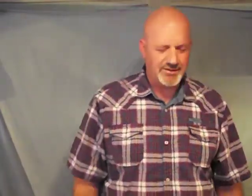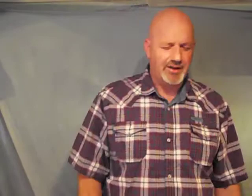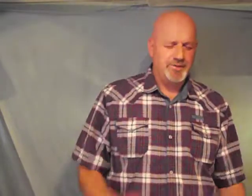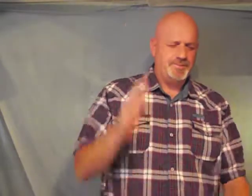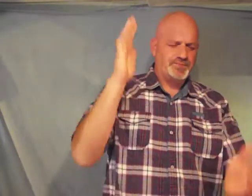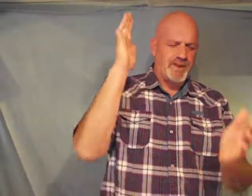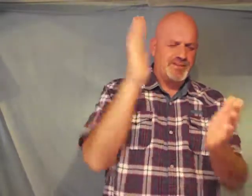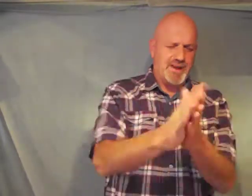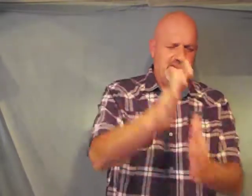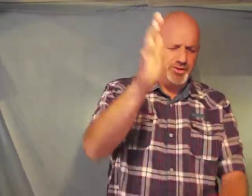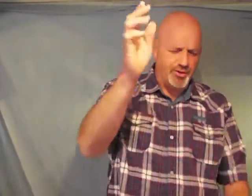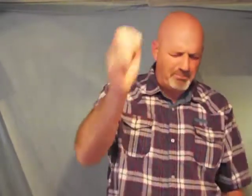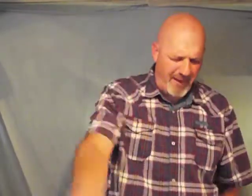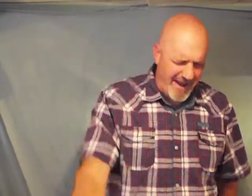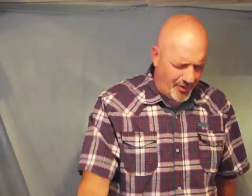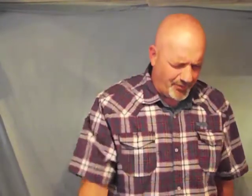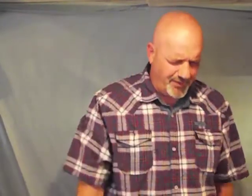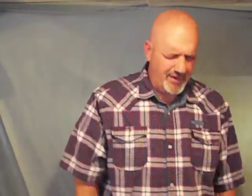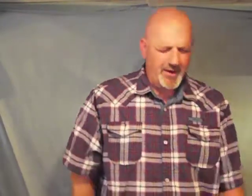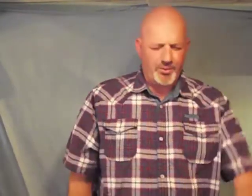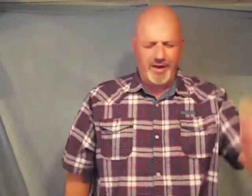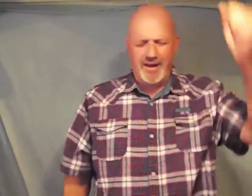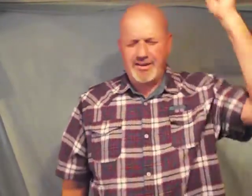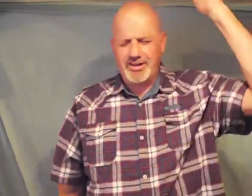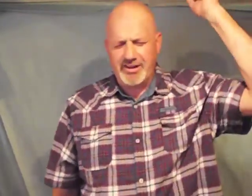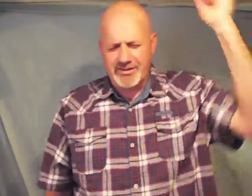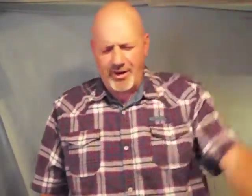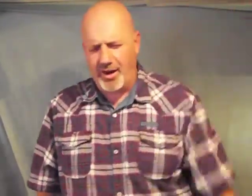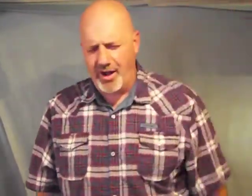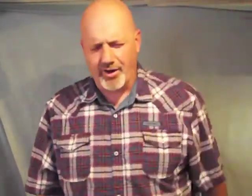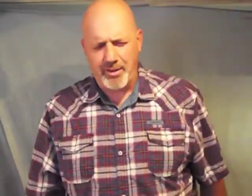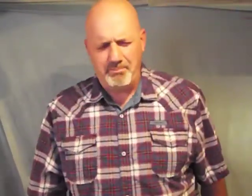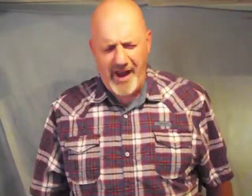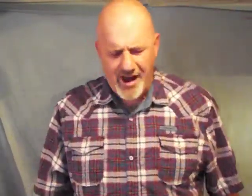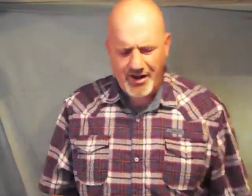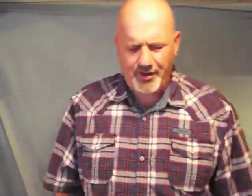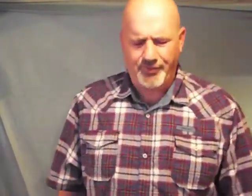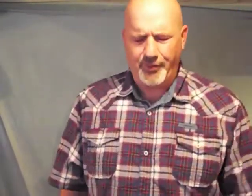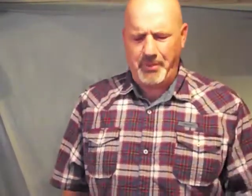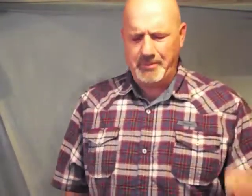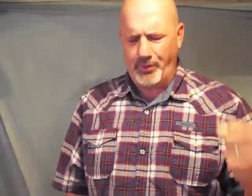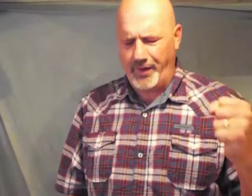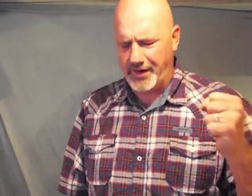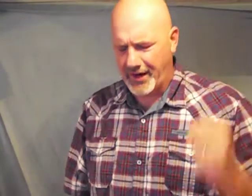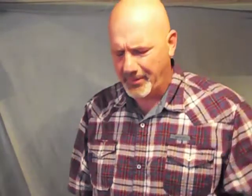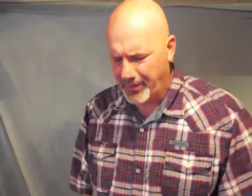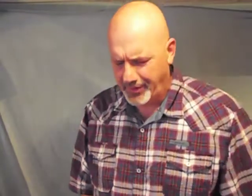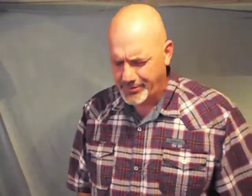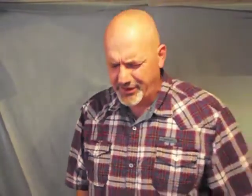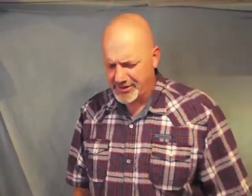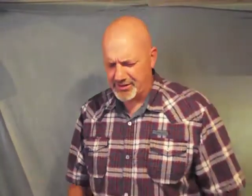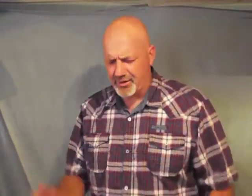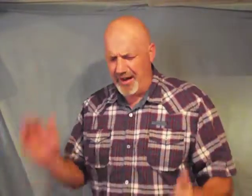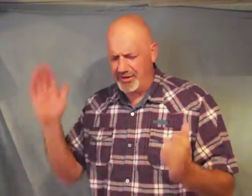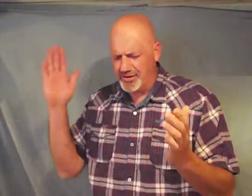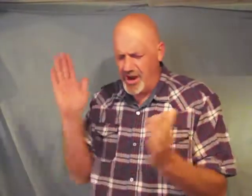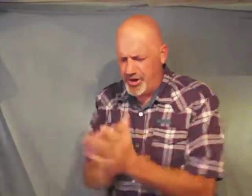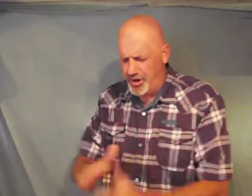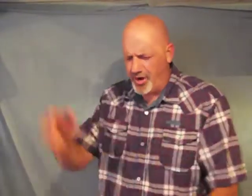Satan you are bound religion is no longer a barrier for people wanting to come to know Jesus Christ you are